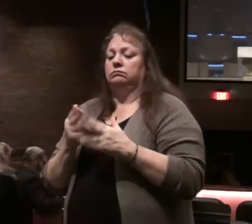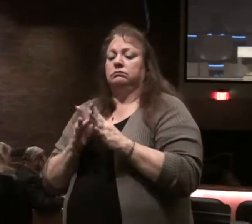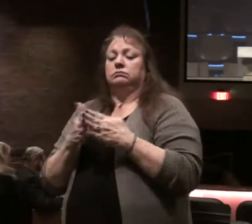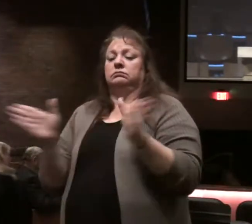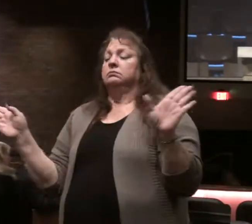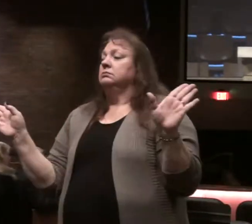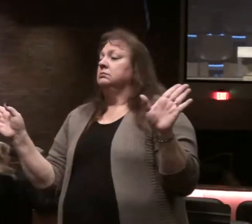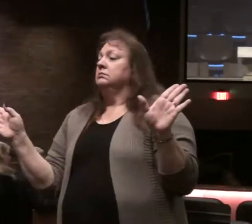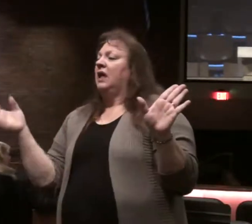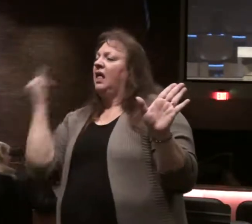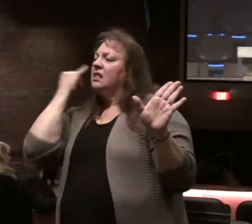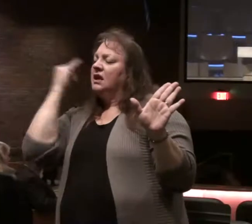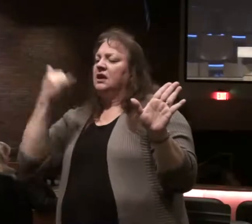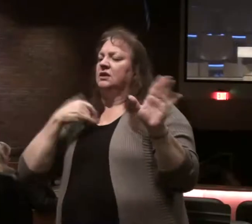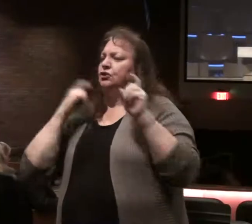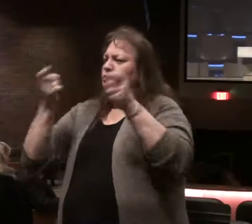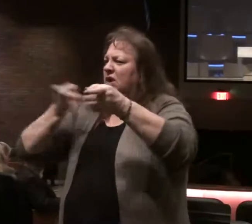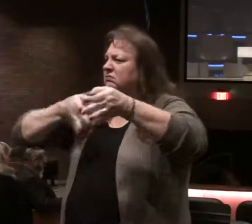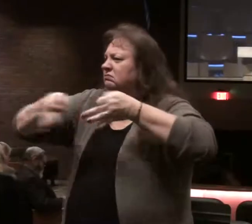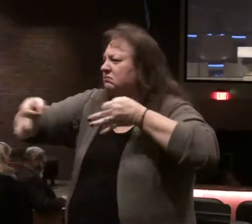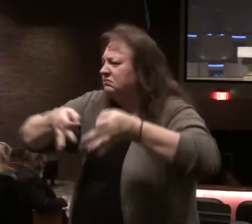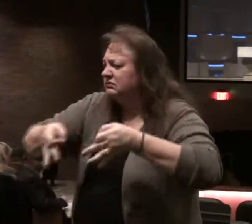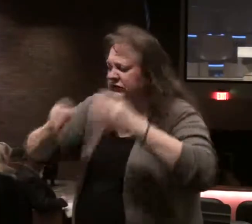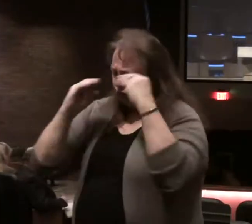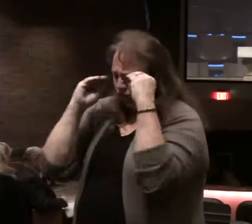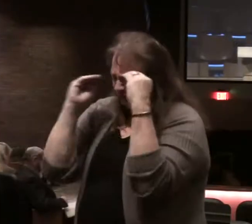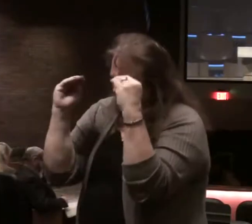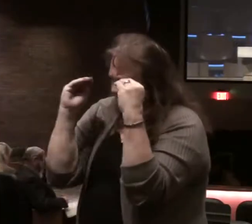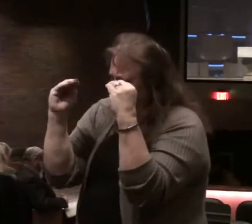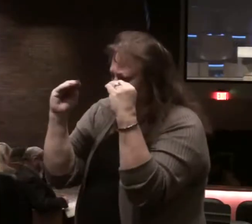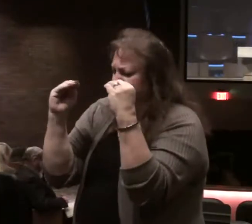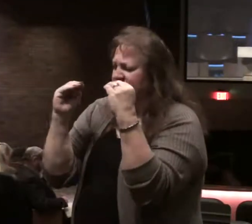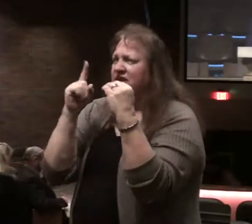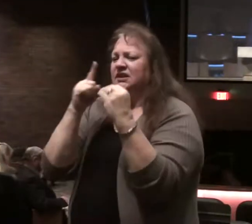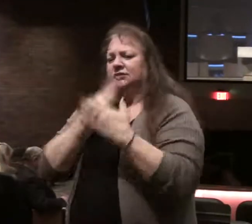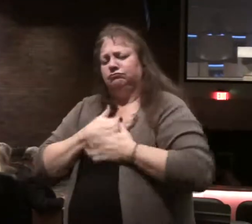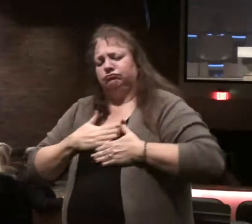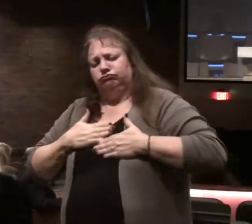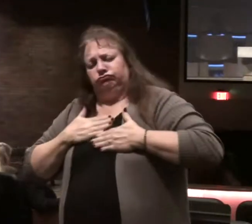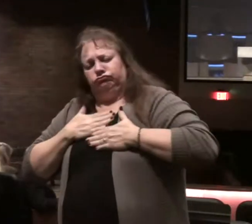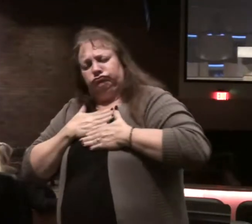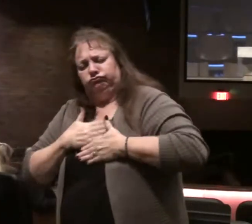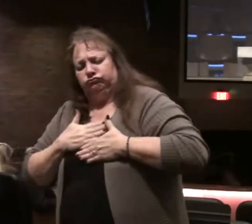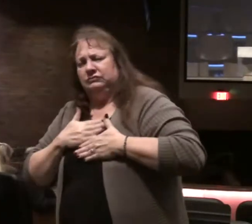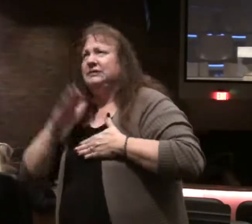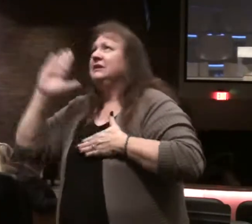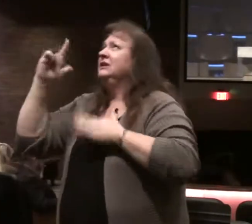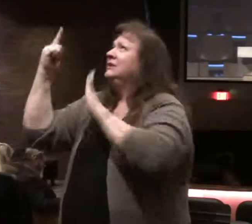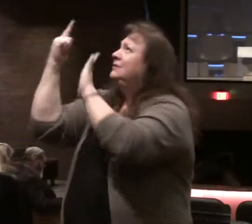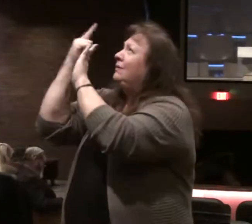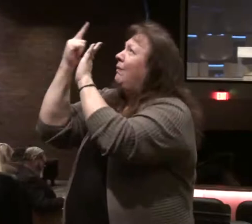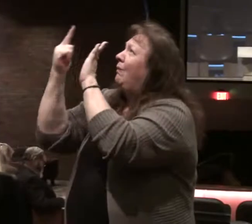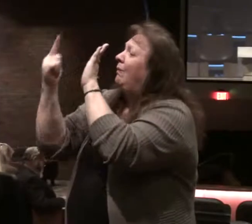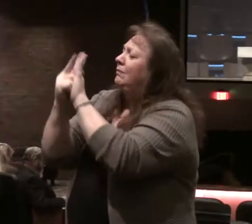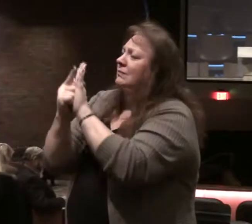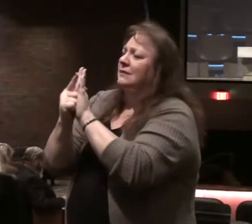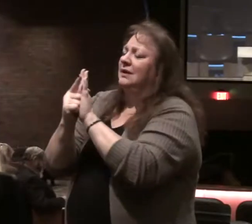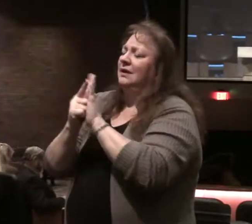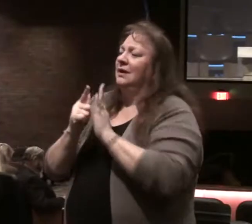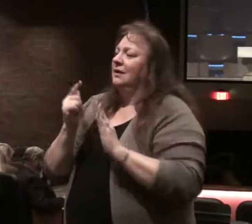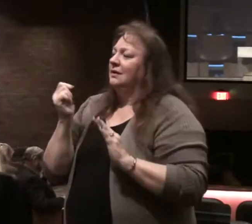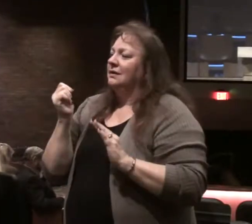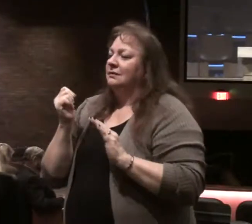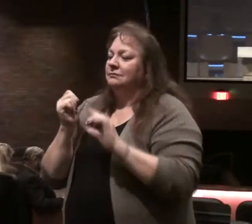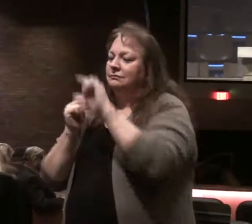general. The word has the idea of instruction, of teaching. He delights in the law of the Lord. You know,